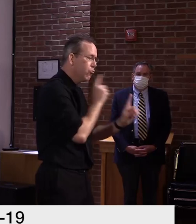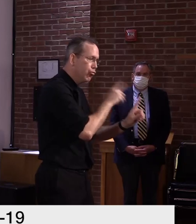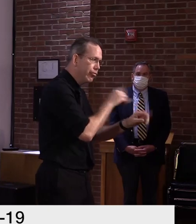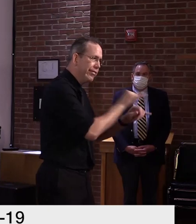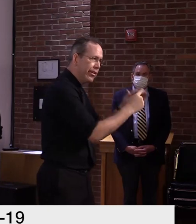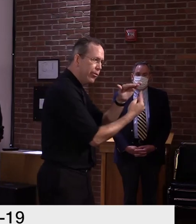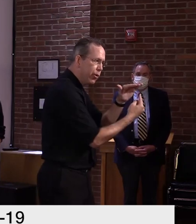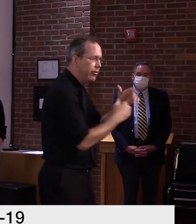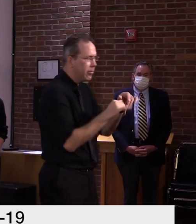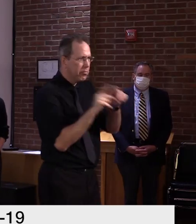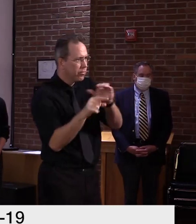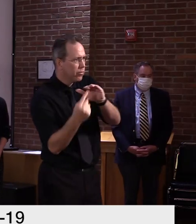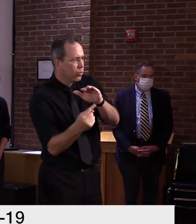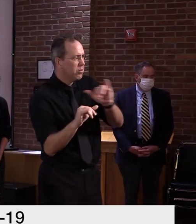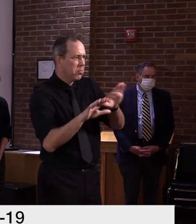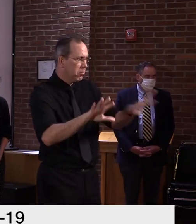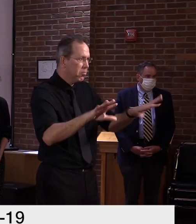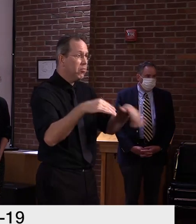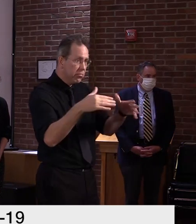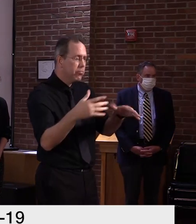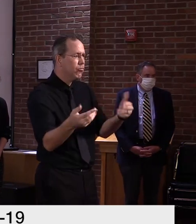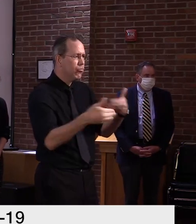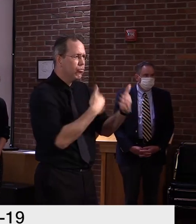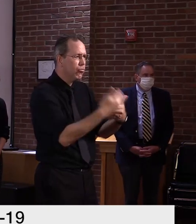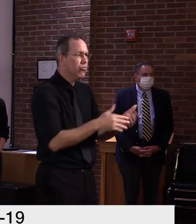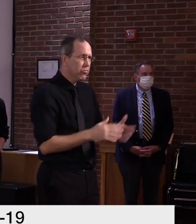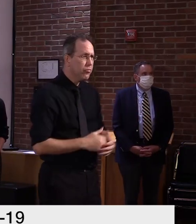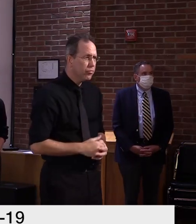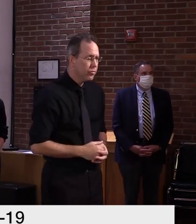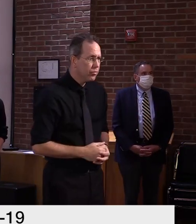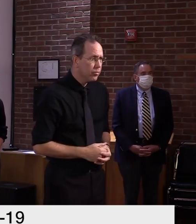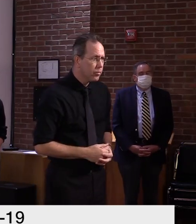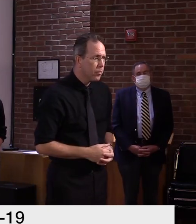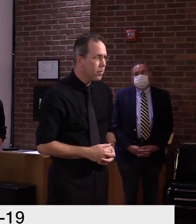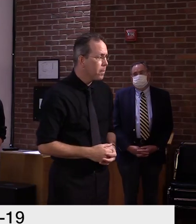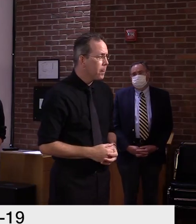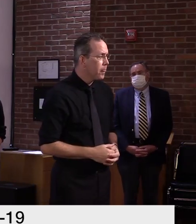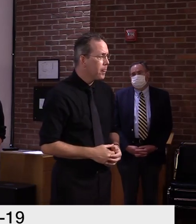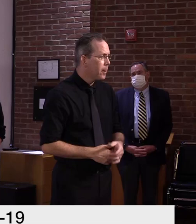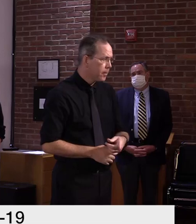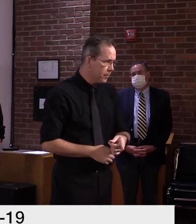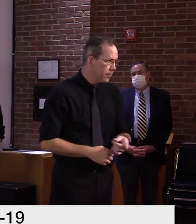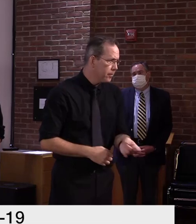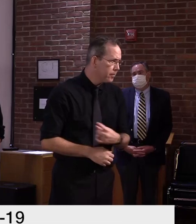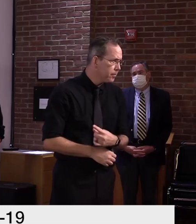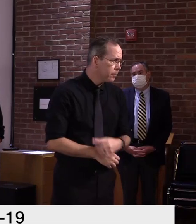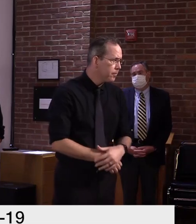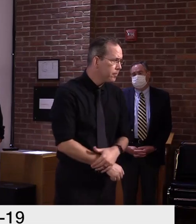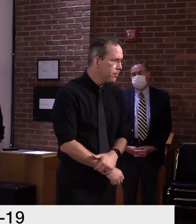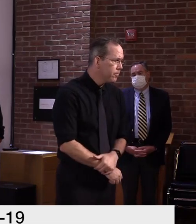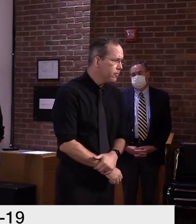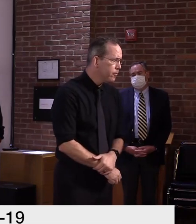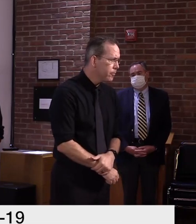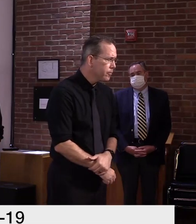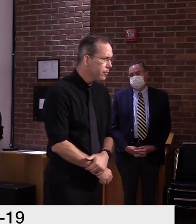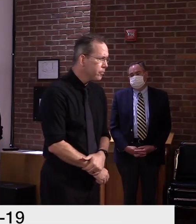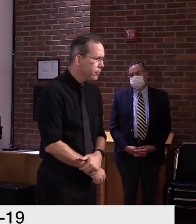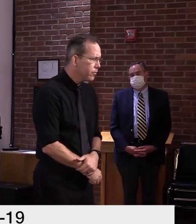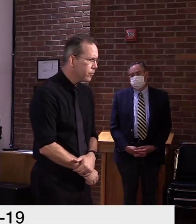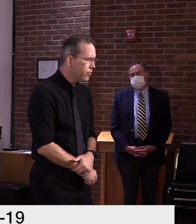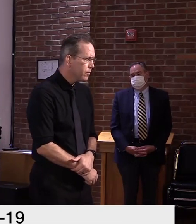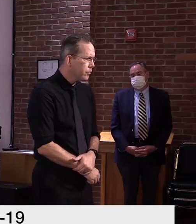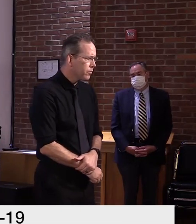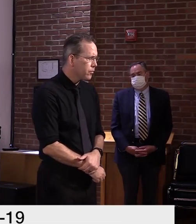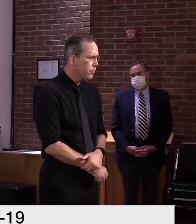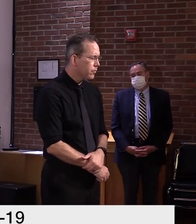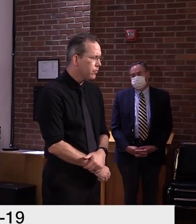So did you, I mean, as these tests from Manchester were starting to roll in, I mean, were you, I guess,